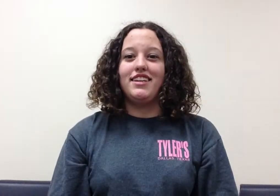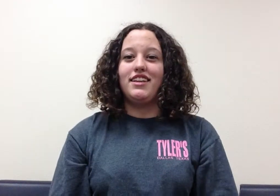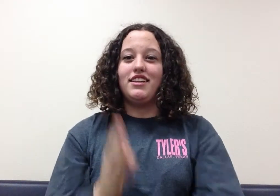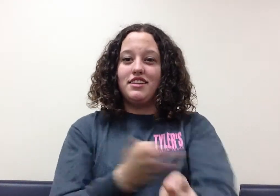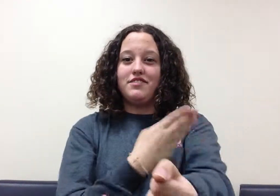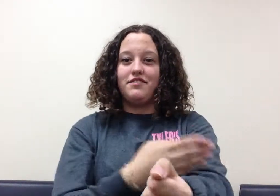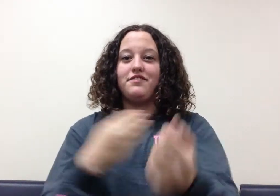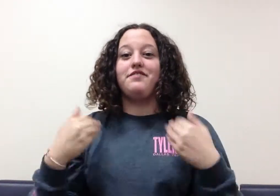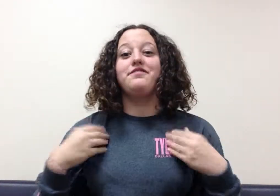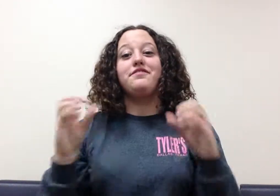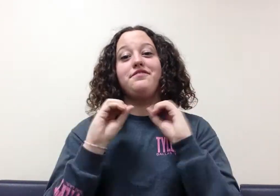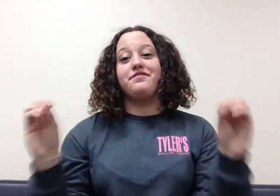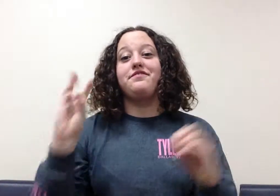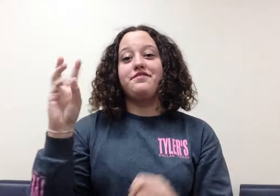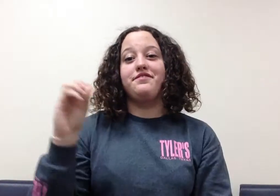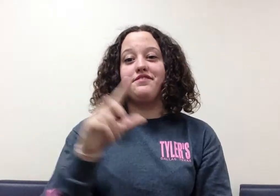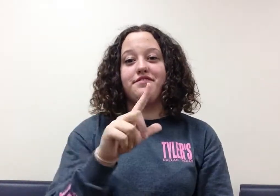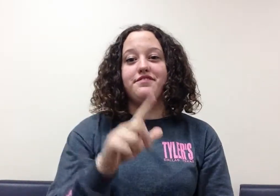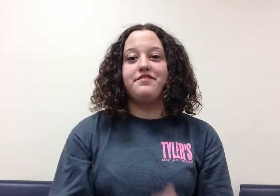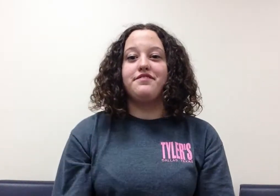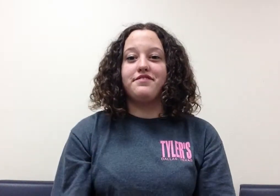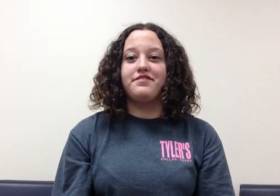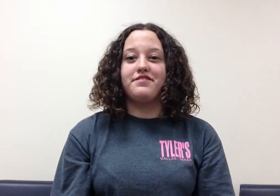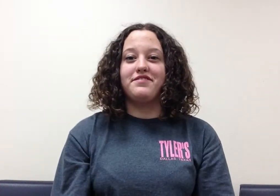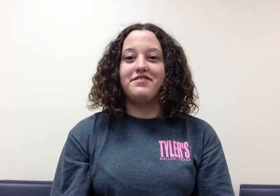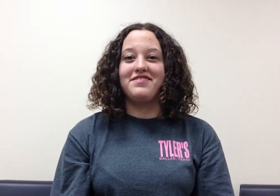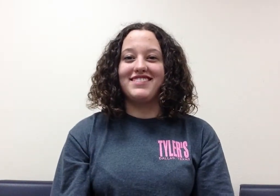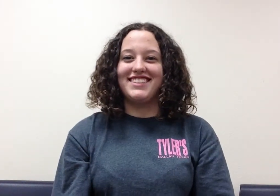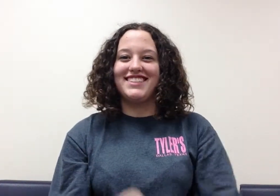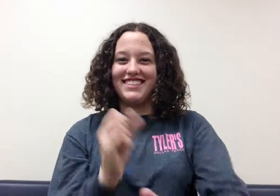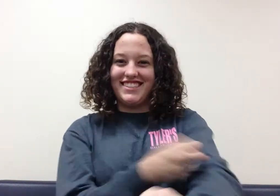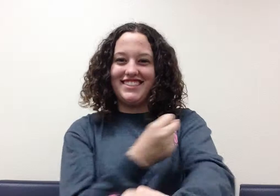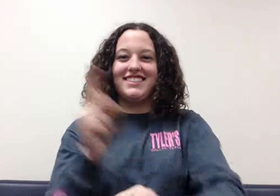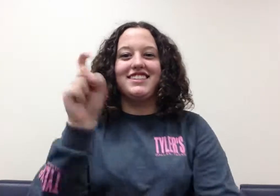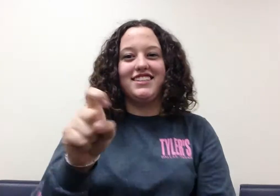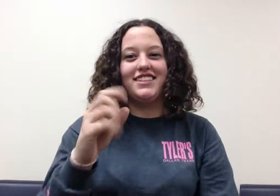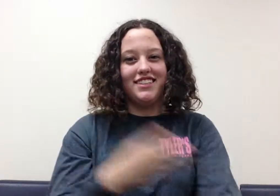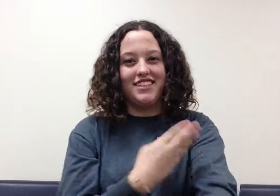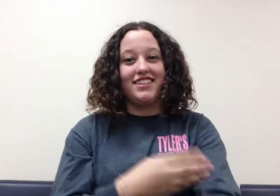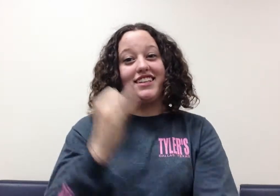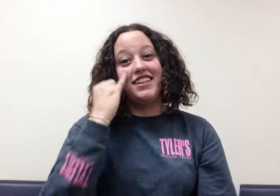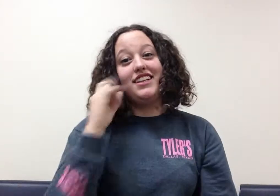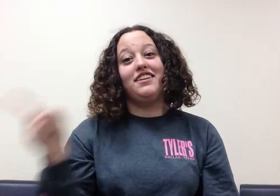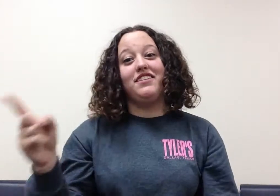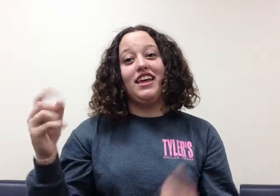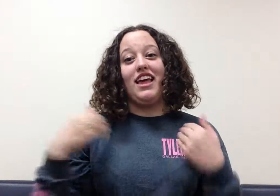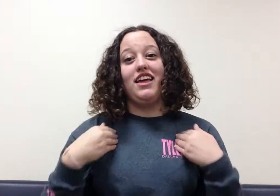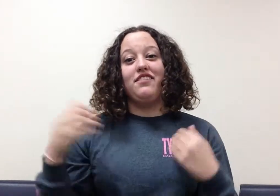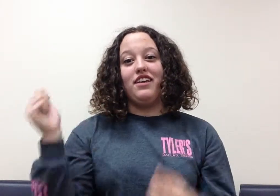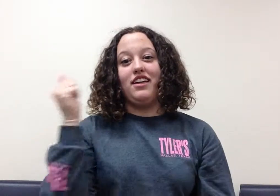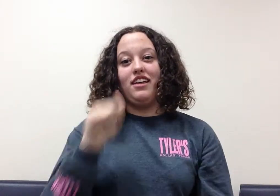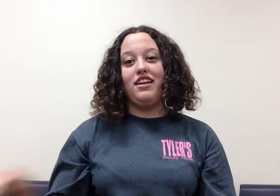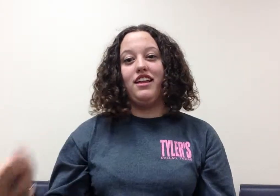Bartholomew didn't have any wool. Sheldon asked Bartholomew if he had any extra wool.